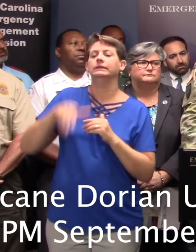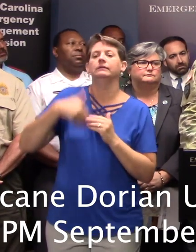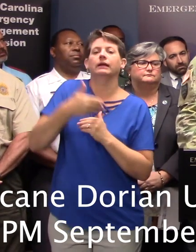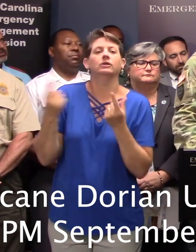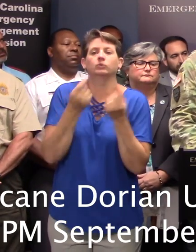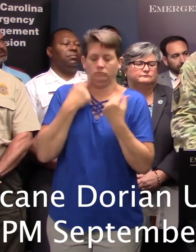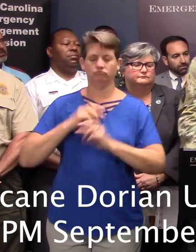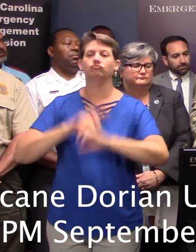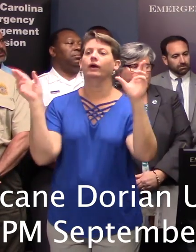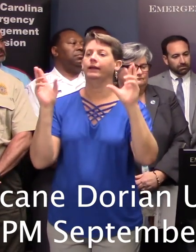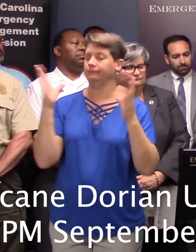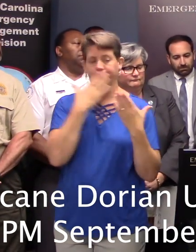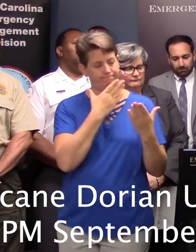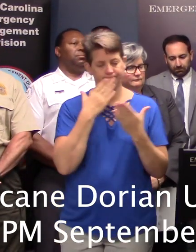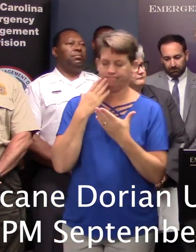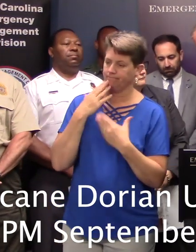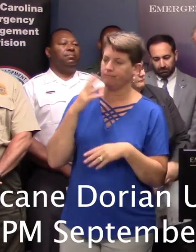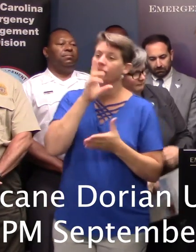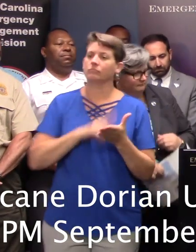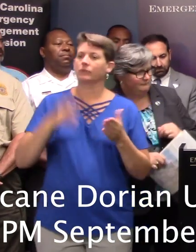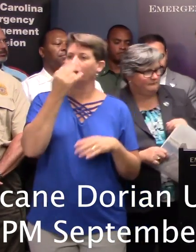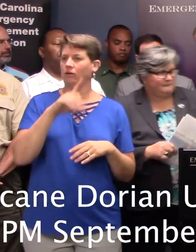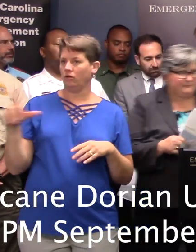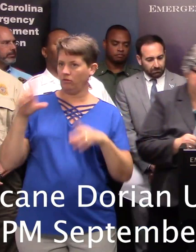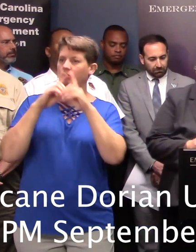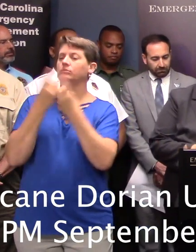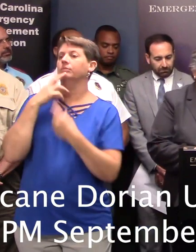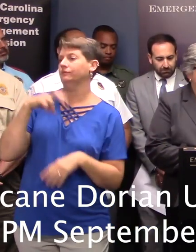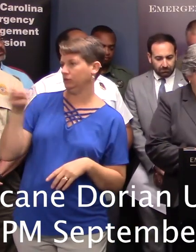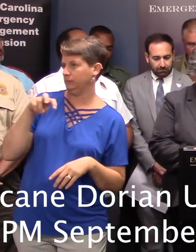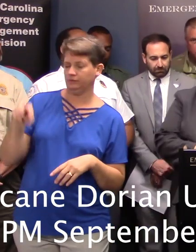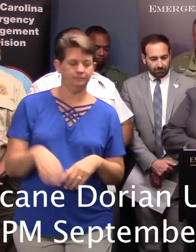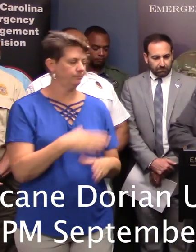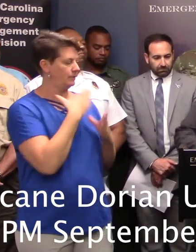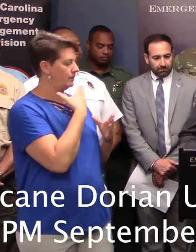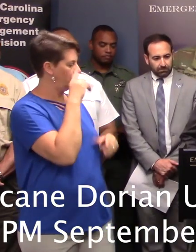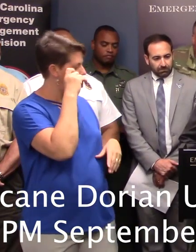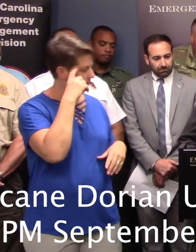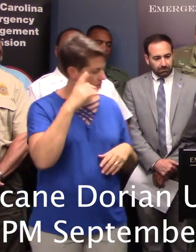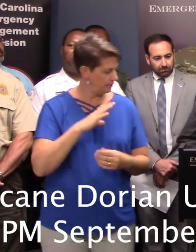brings us. Thank you, Thank you, General. Secretary Christy Hall, Department of Transportation. Thank you, Governor.